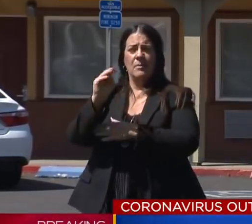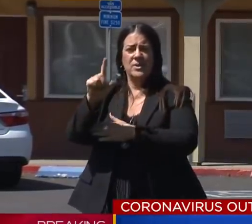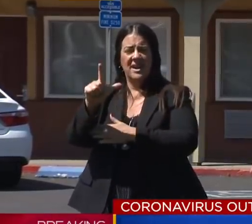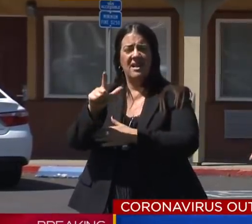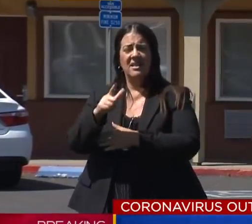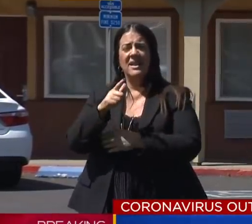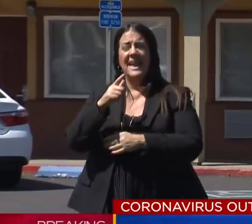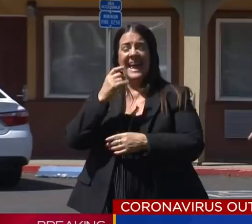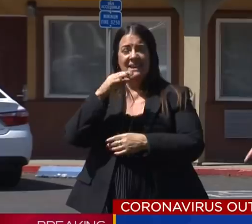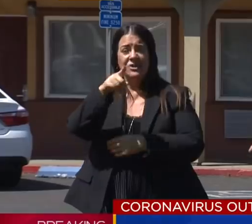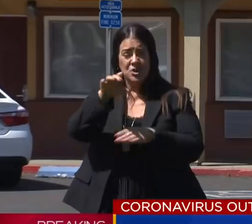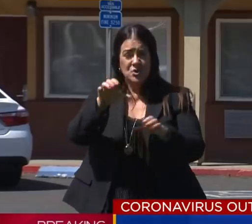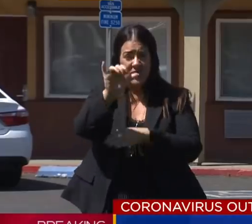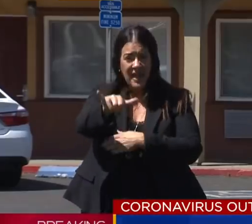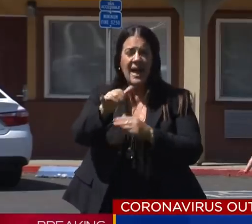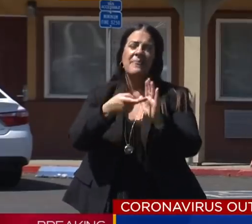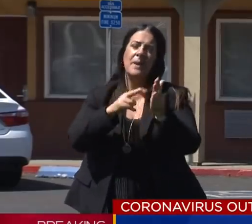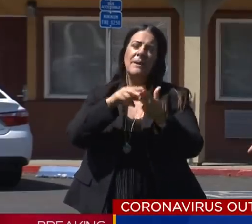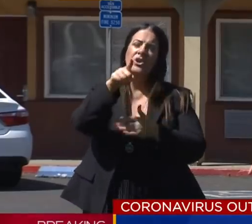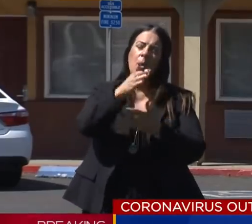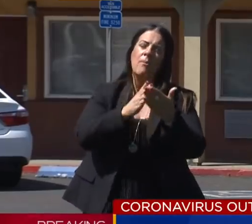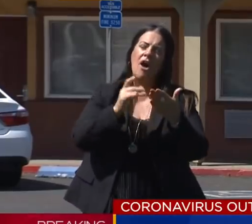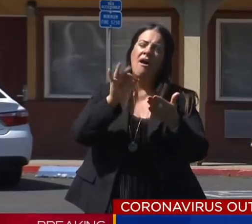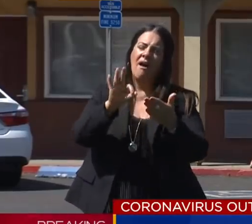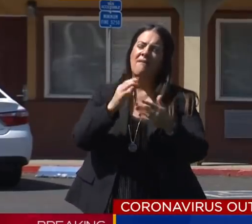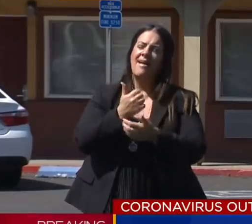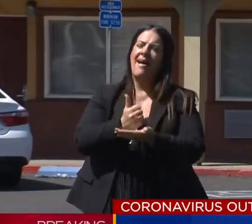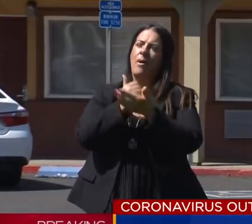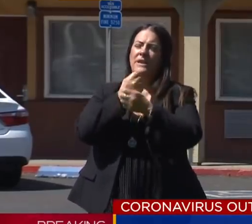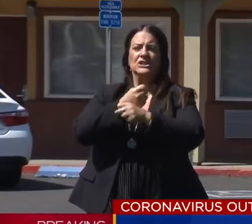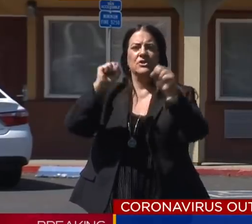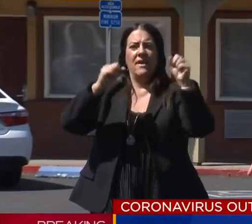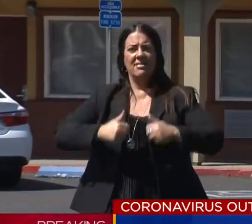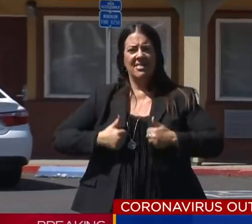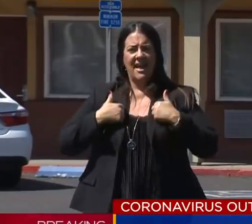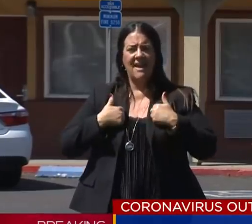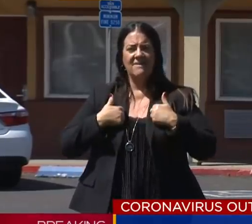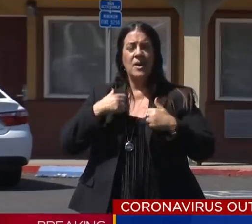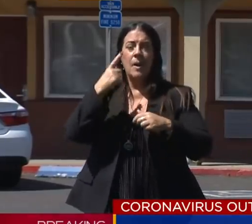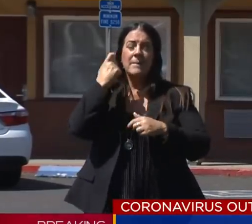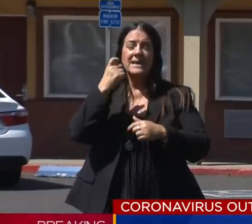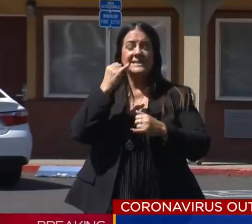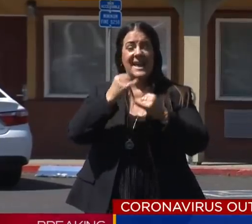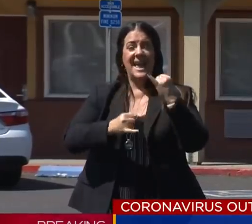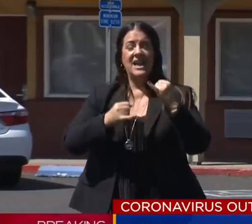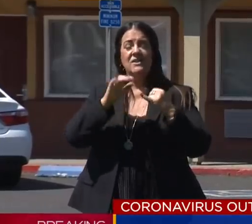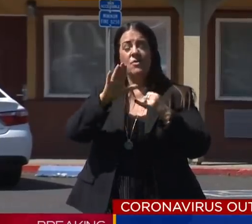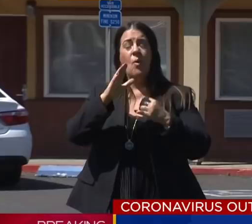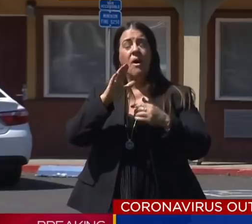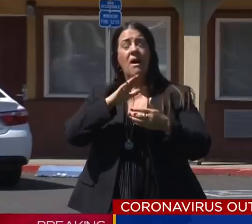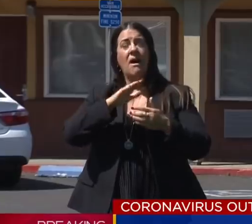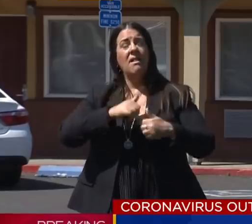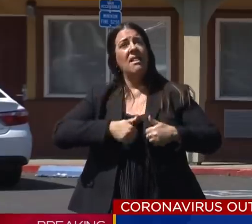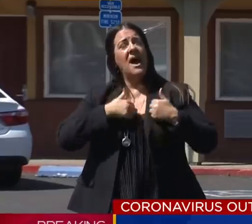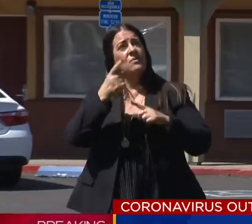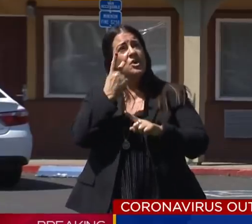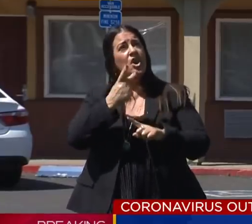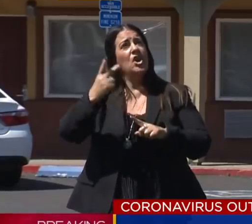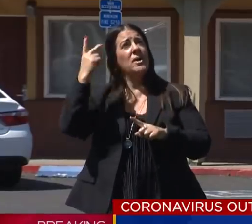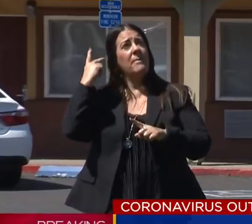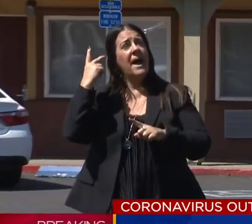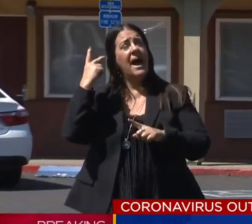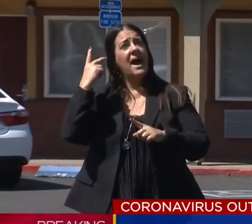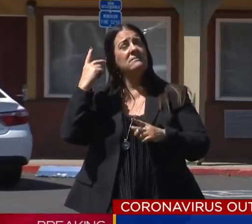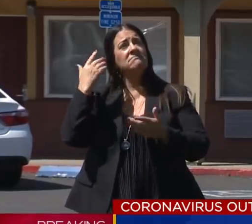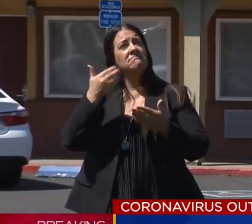lives. And there's no greater or more noble pursuit in life than able to look back at the end of your life and say, you met that moment and there